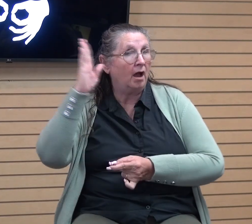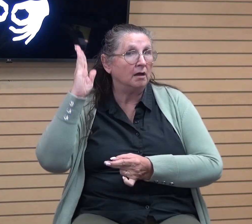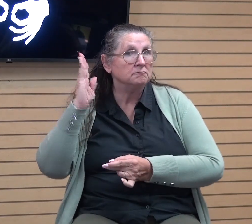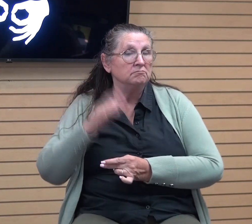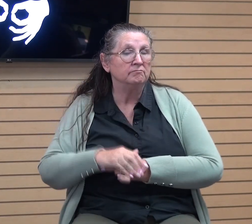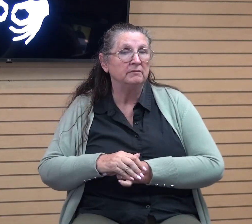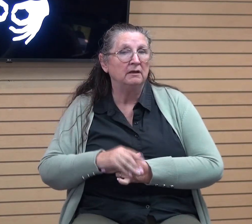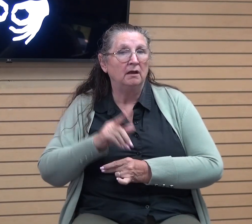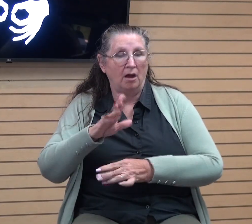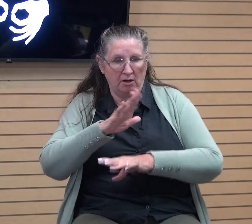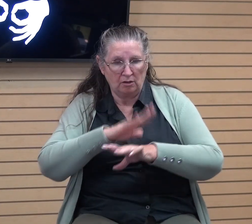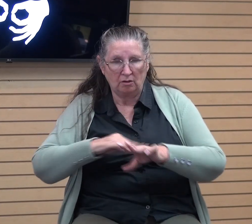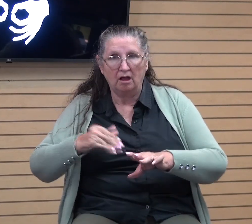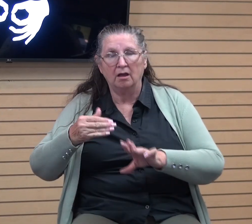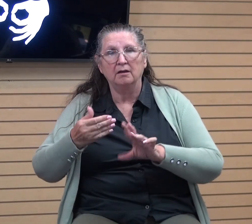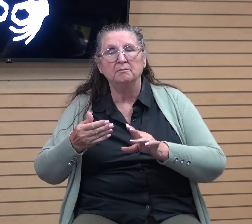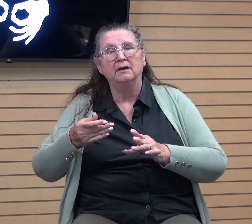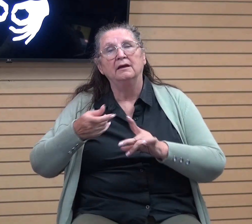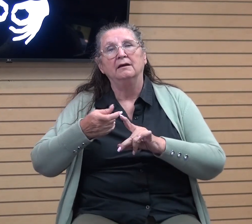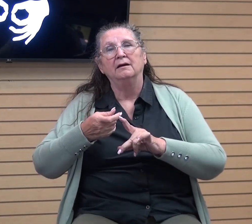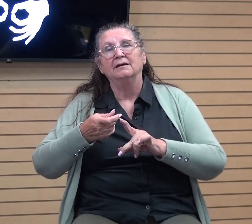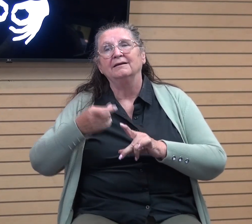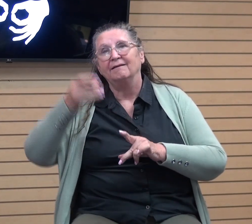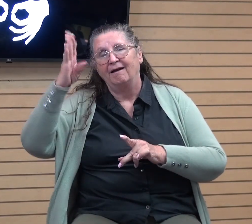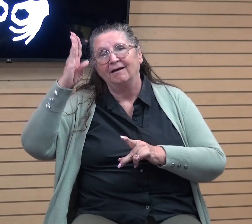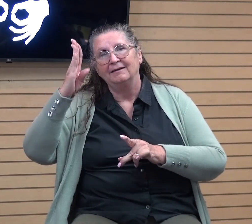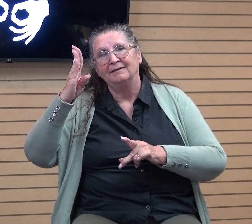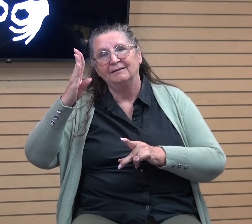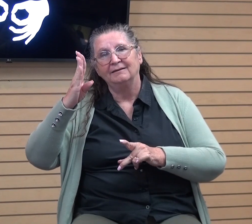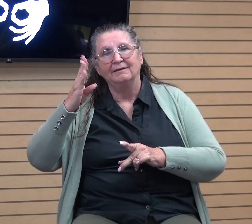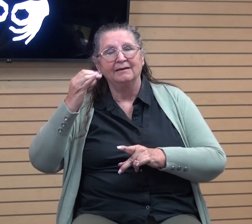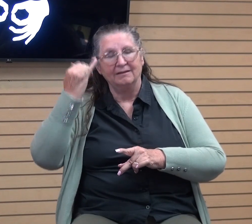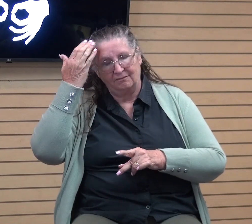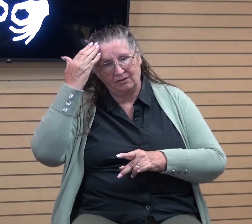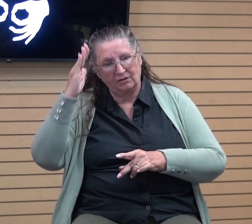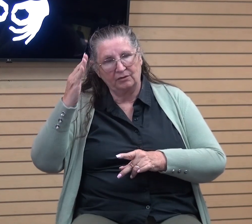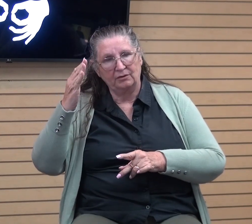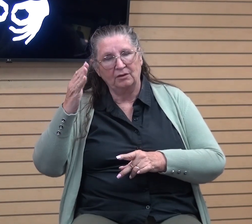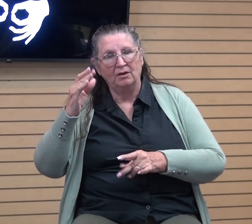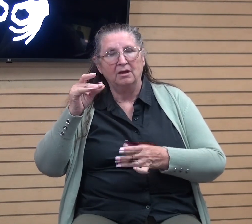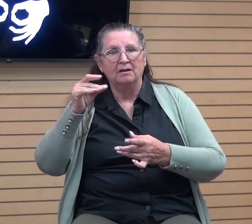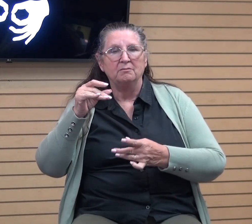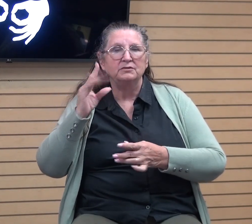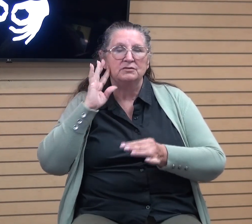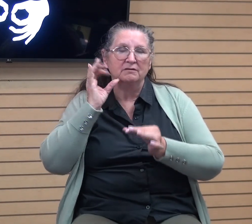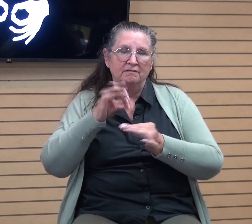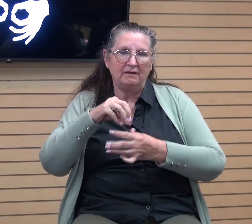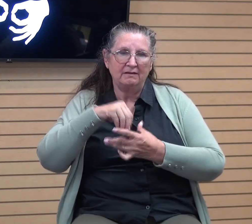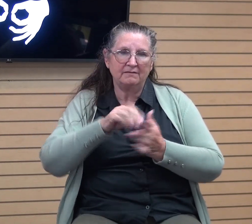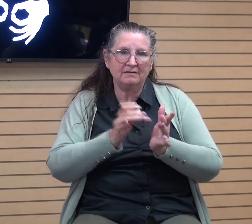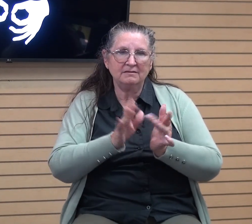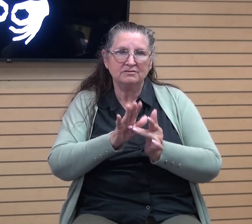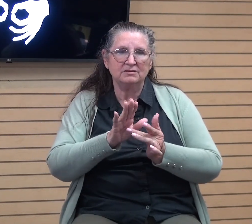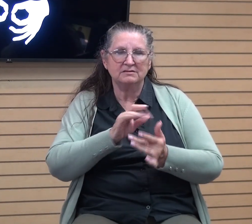Are you called by God? Well, if you don't know, put your faith in Jesus as your Lord and Savior, and you'll find out that you are, in fact, called.